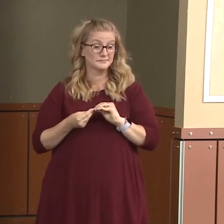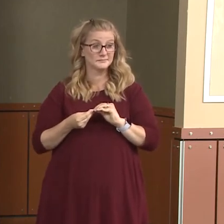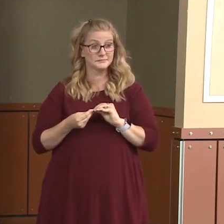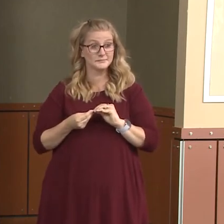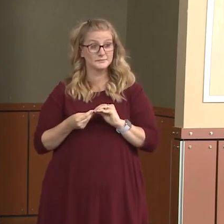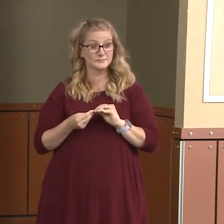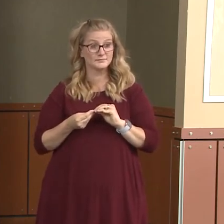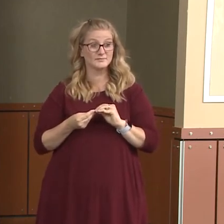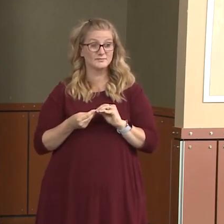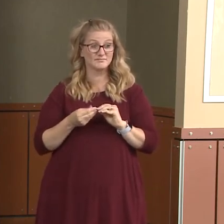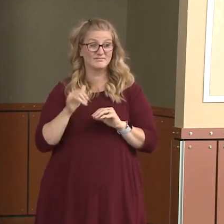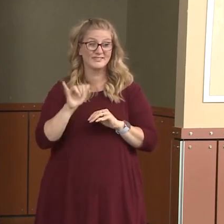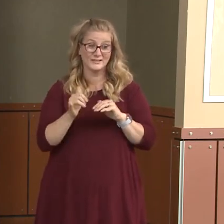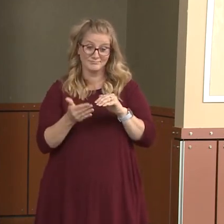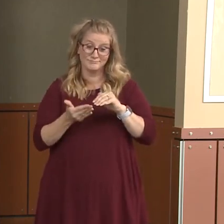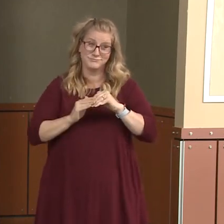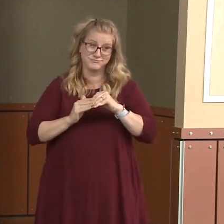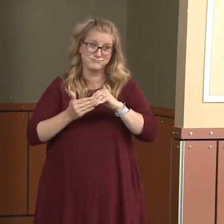keep going up.